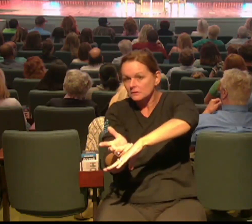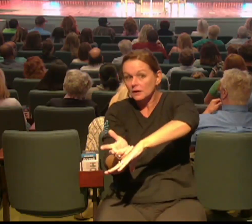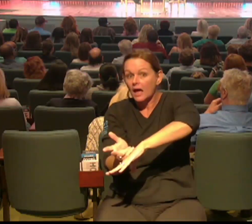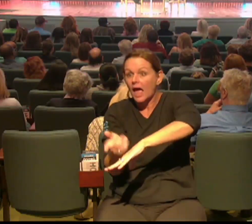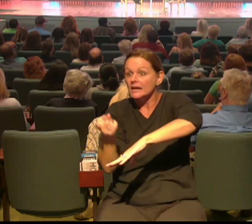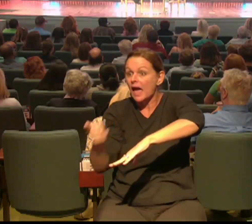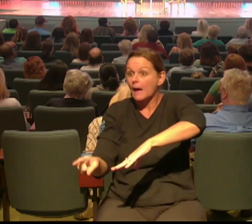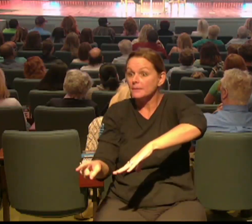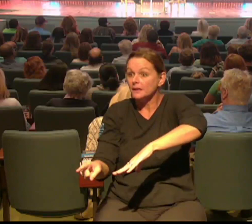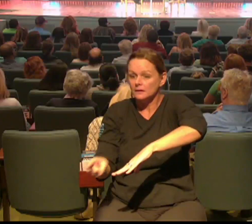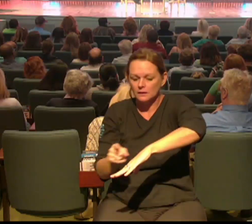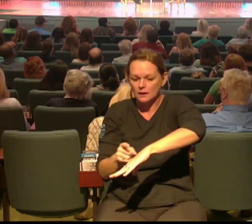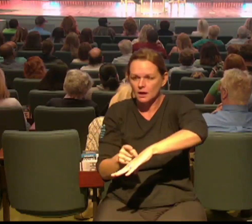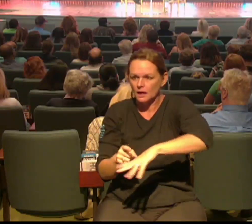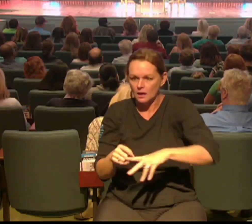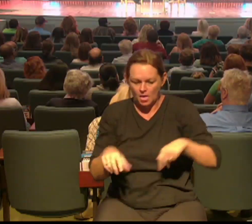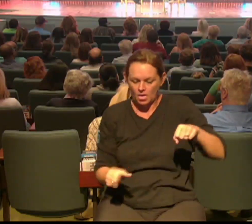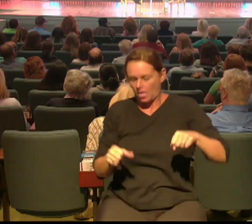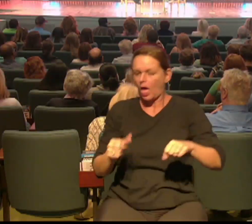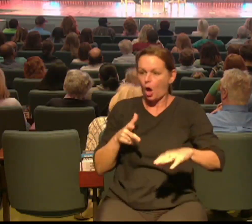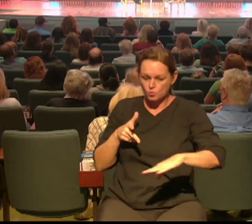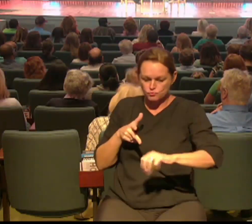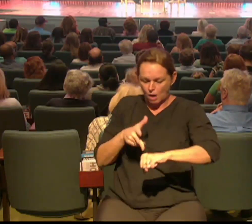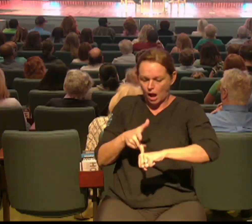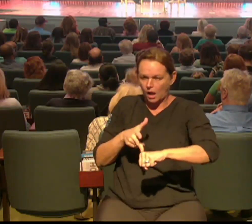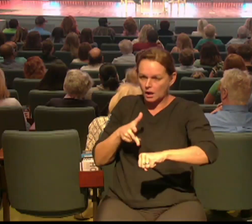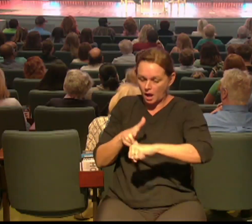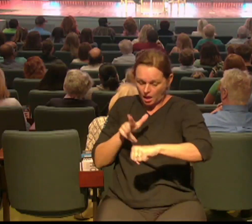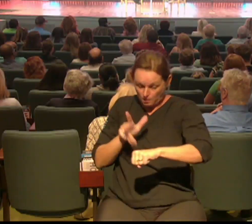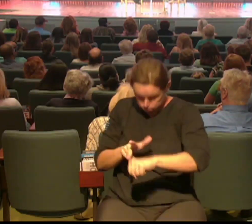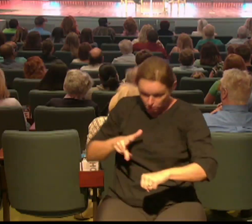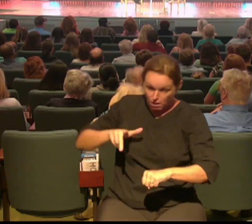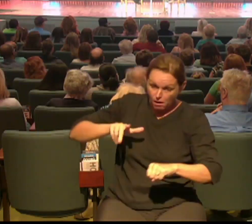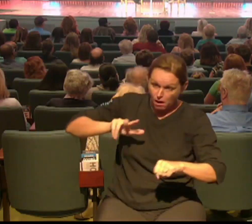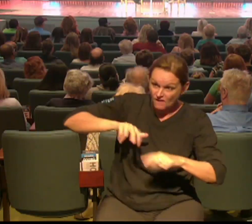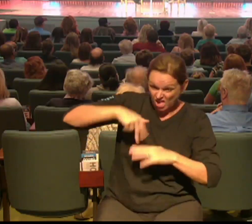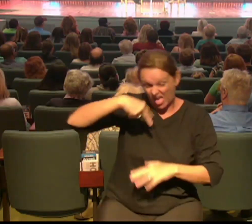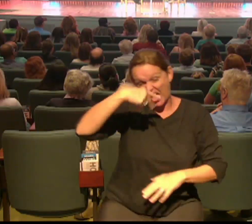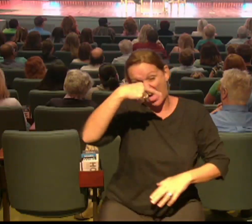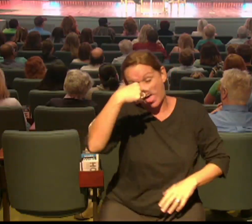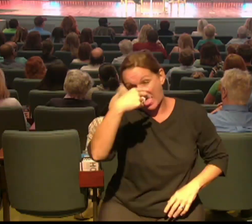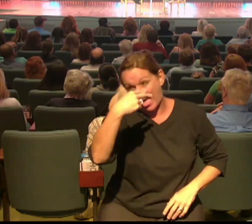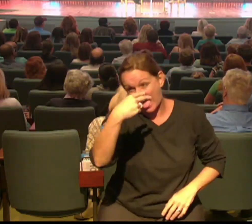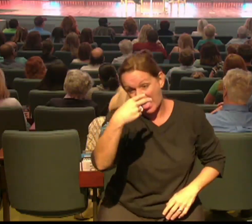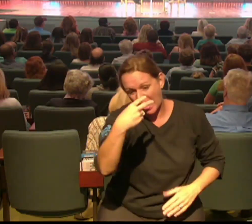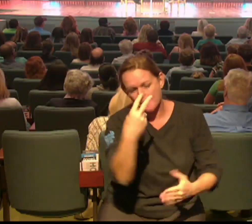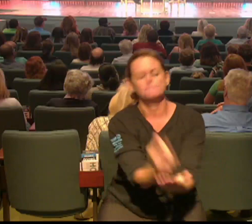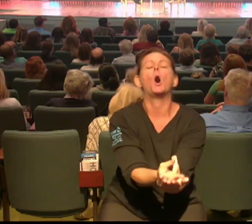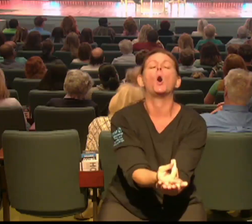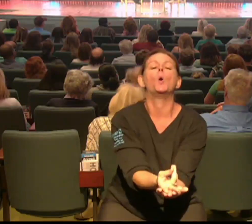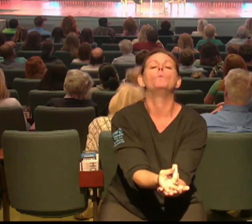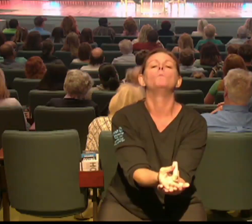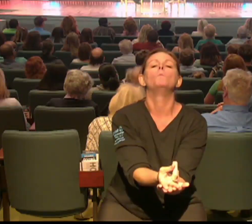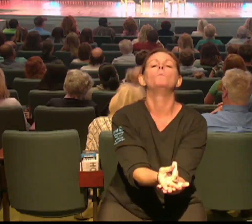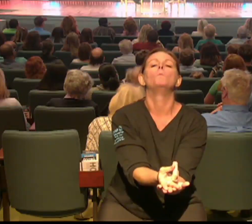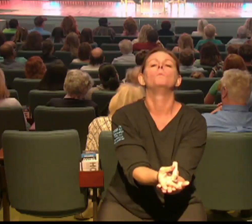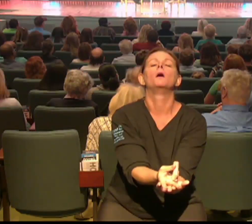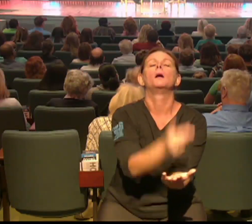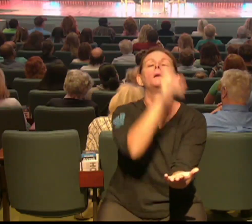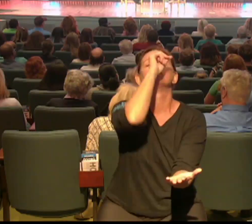I lost control of my bike I hit a rock I went flying over the handlebar several yards landed flat on my back I blacked out when I came